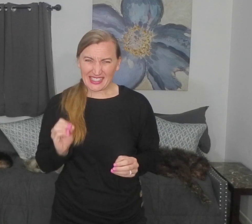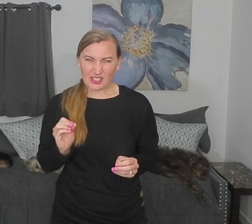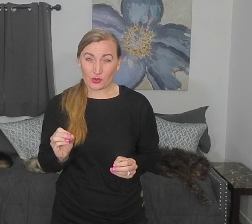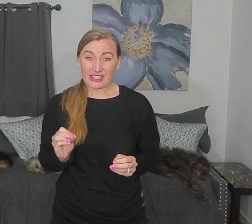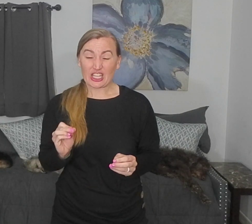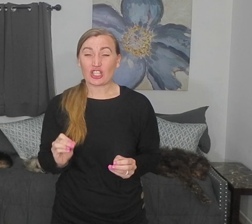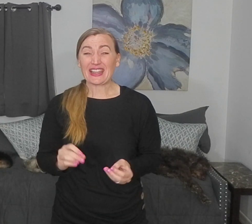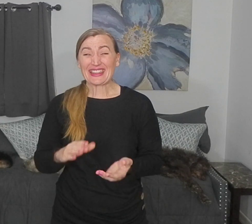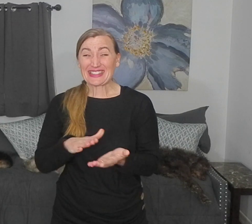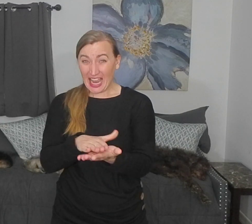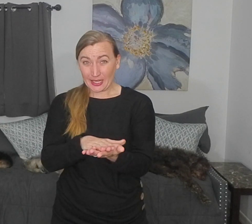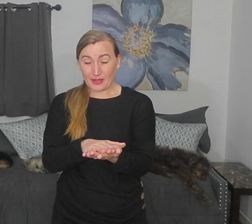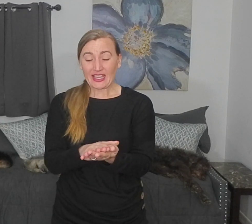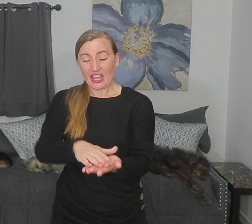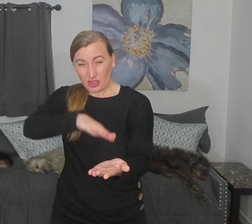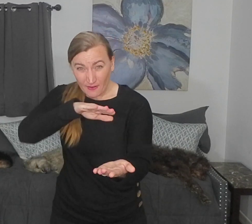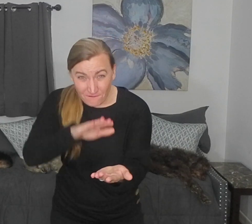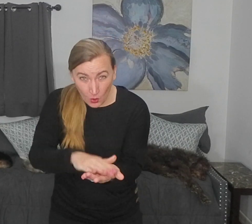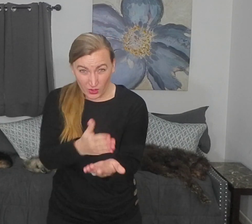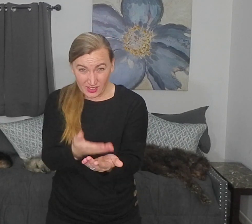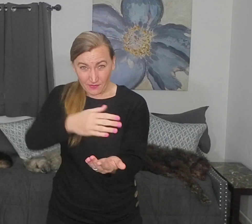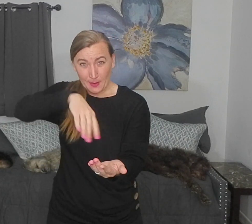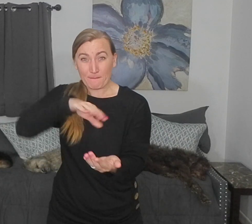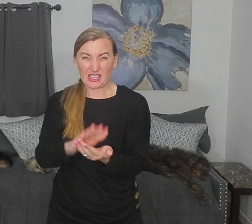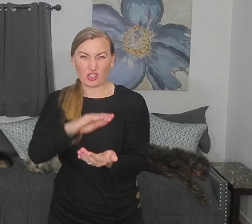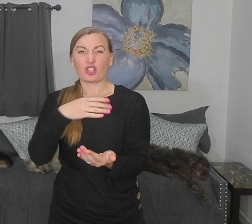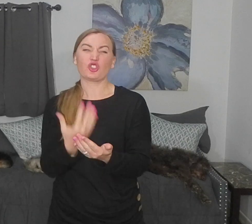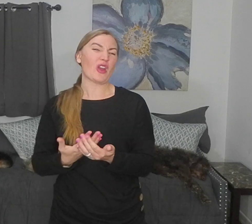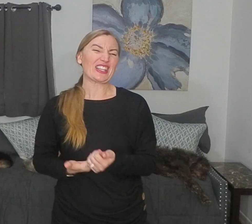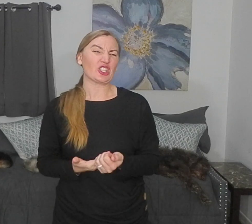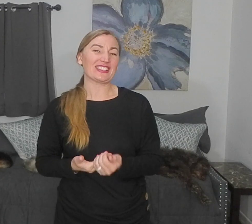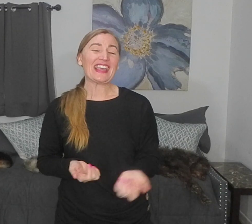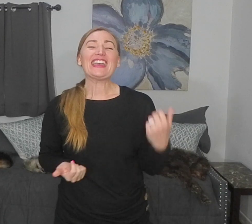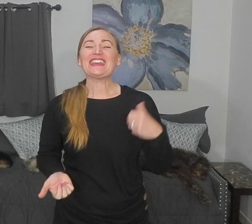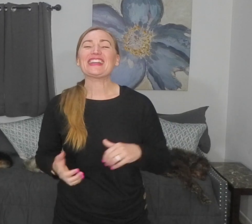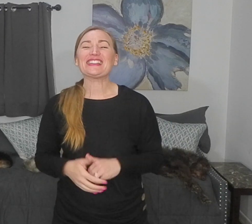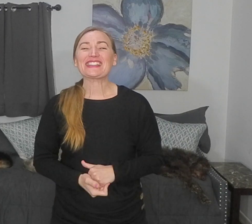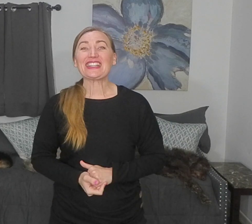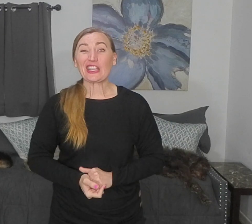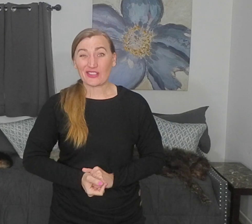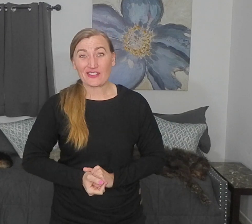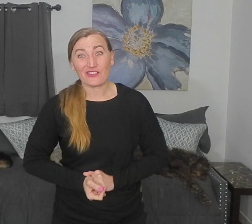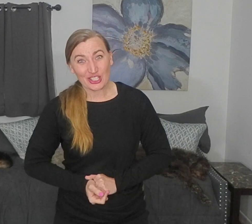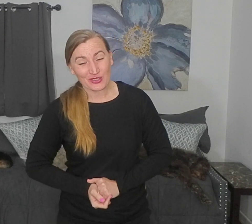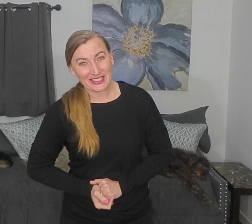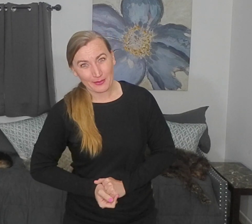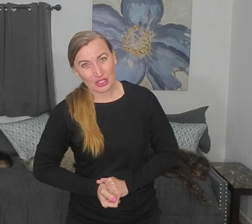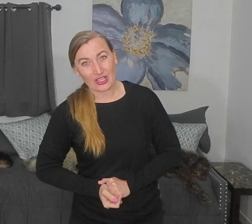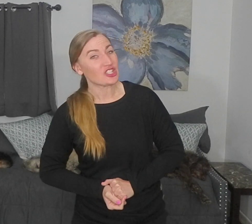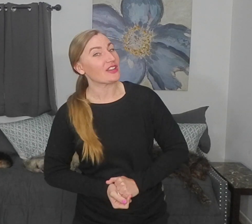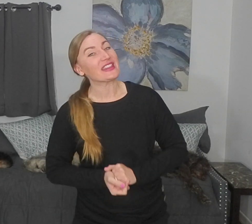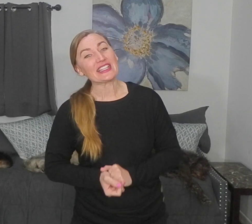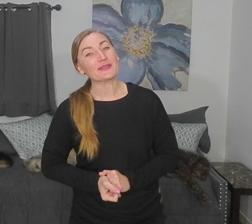dissociation in the timing and the force of the muscle contractions. And Ellie's going to give us a visual demonstration of these.